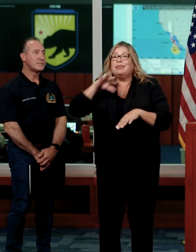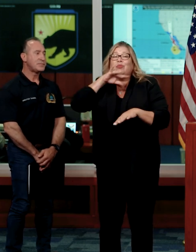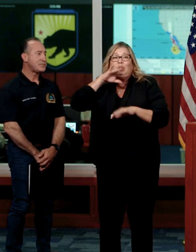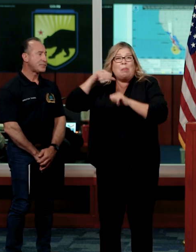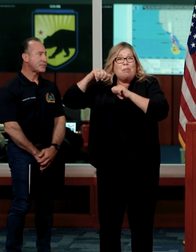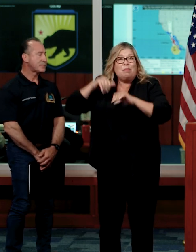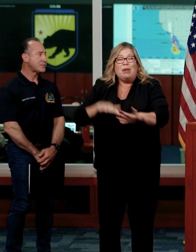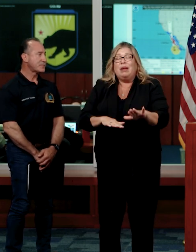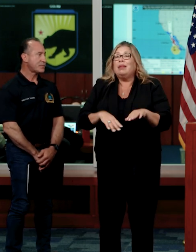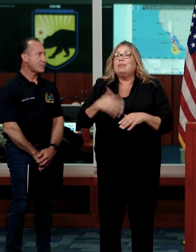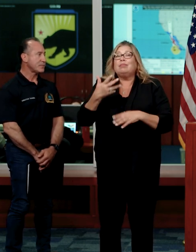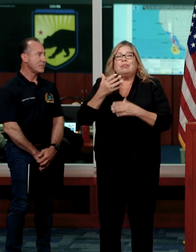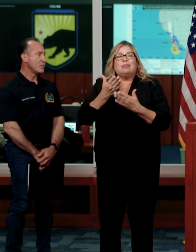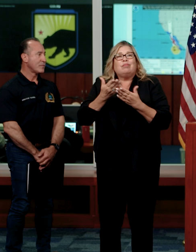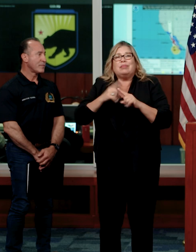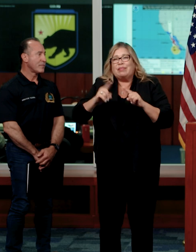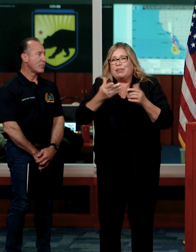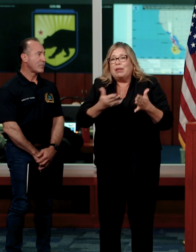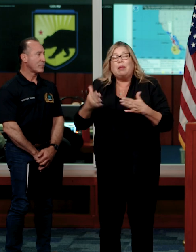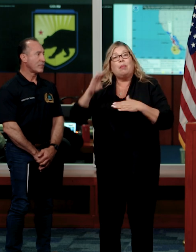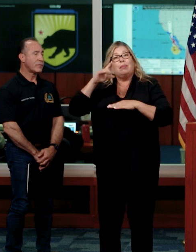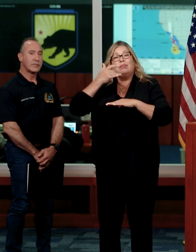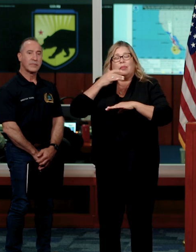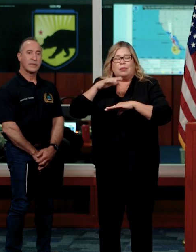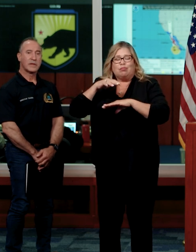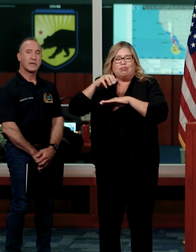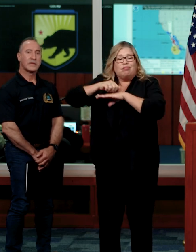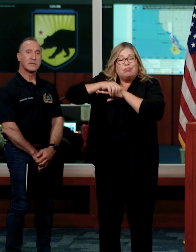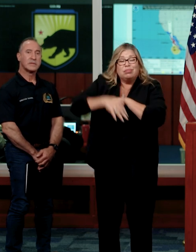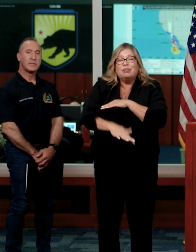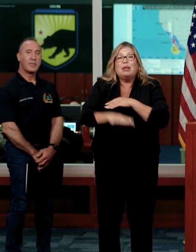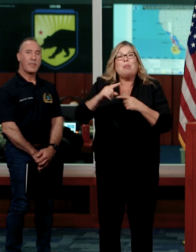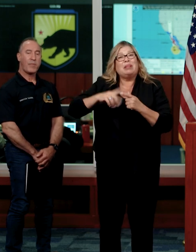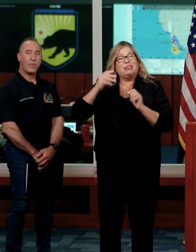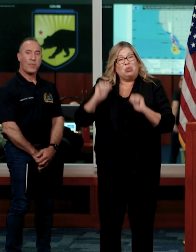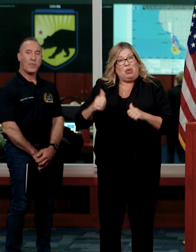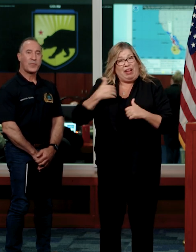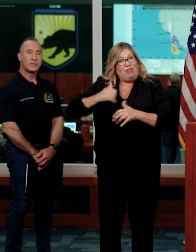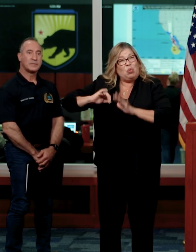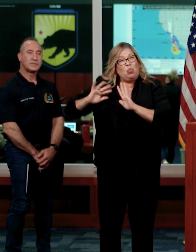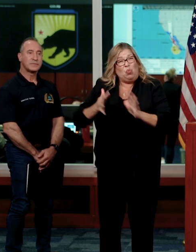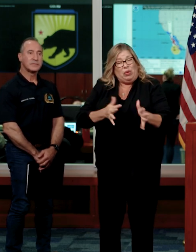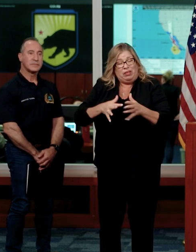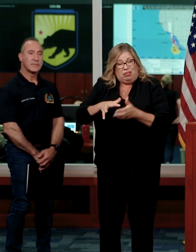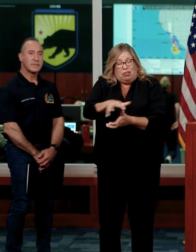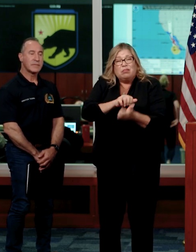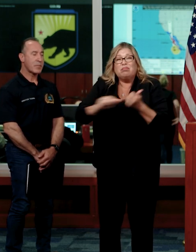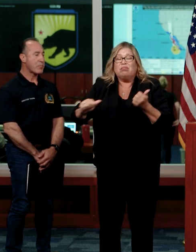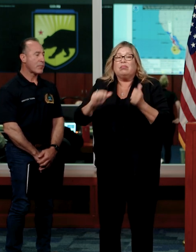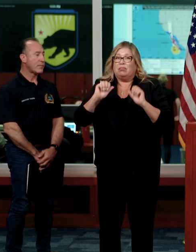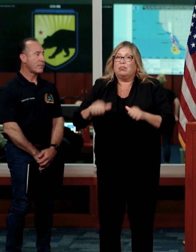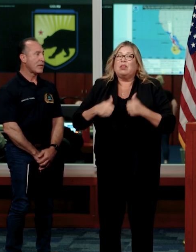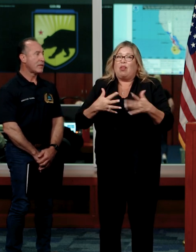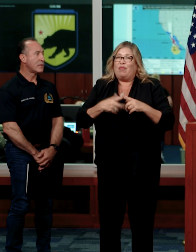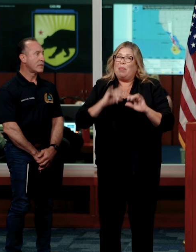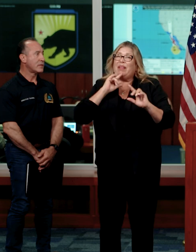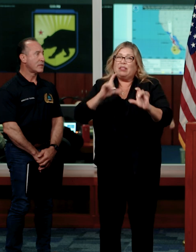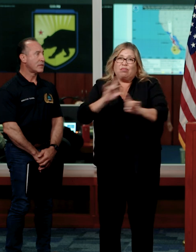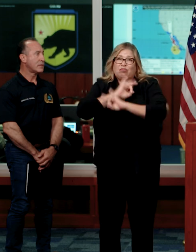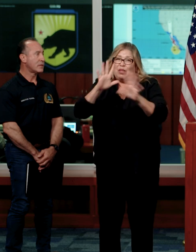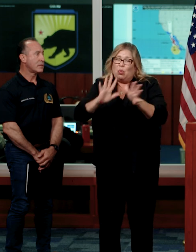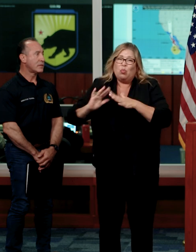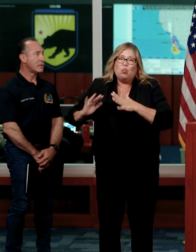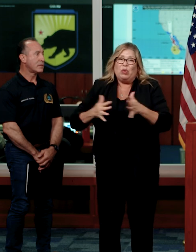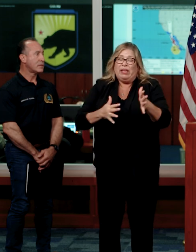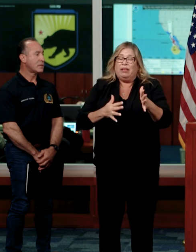flows, as well as the potential for wind damage from strong tropical storm force winds. This storm will also bring in the